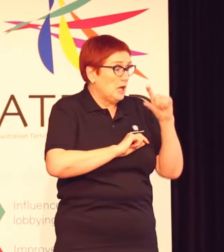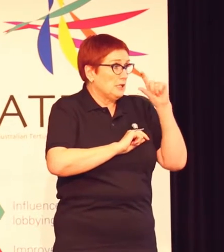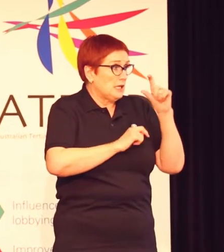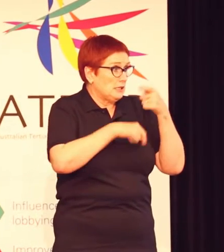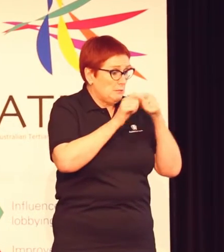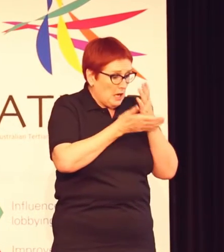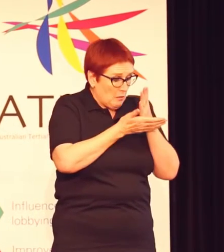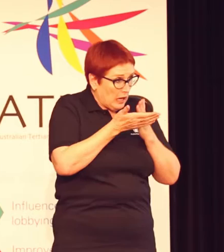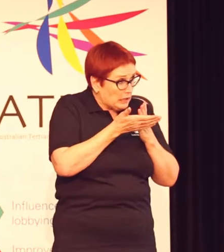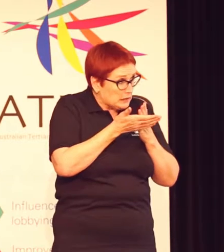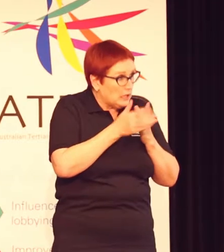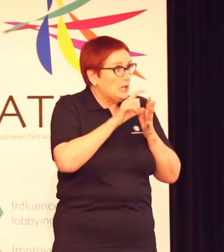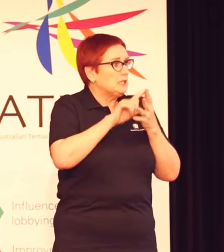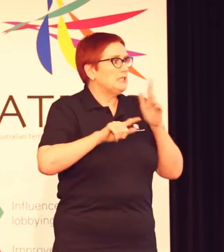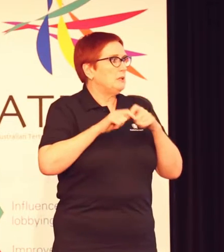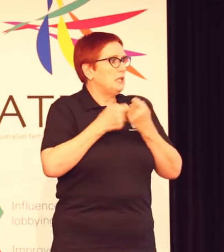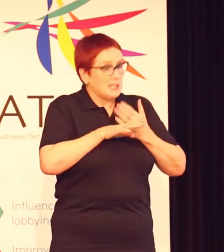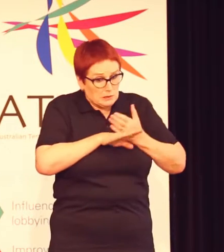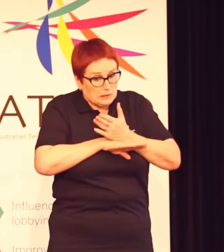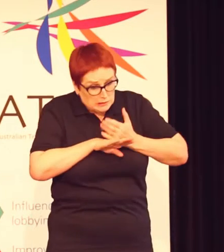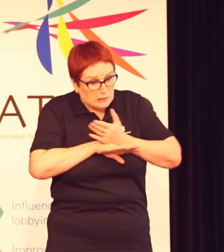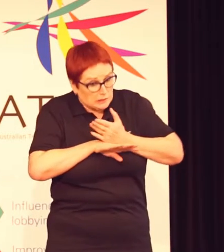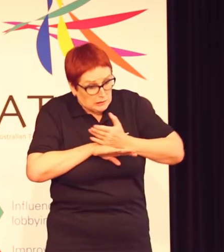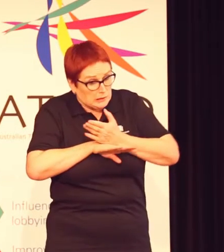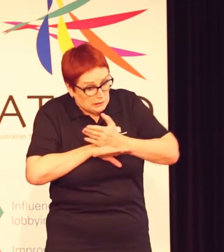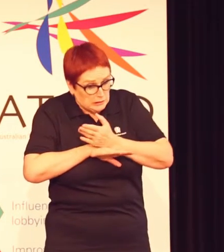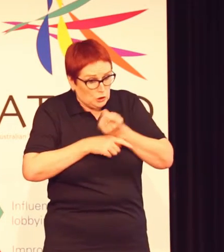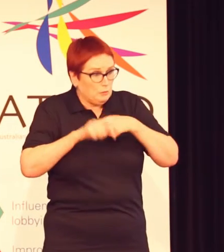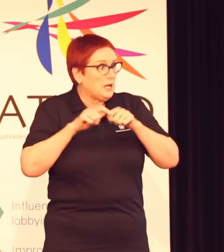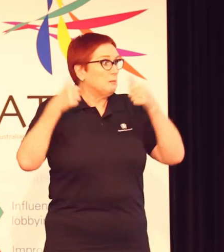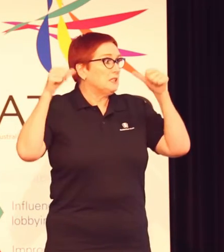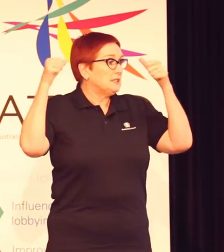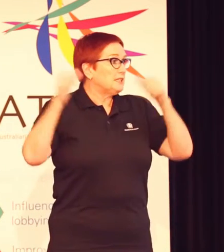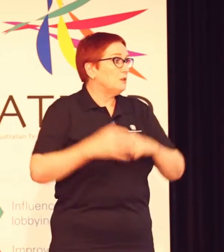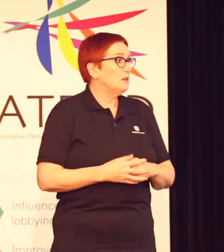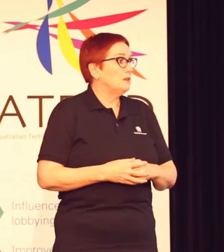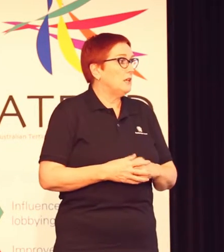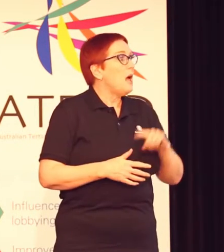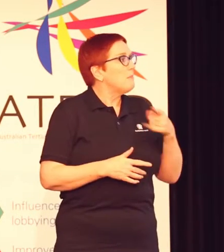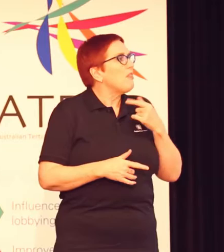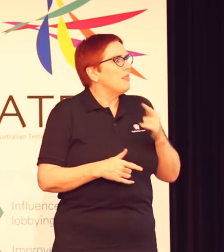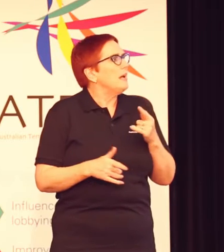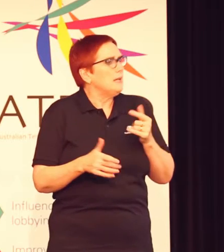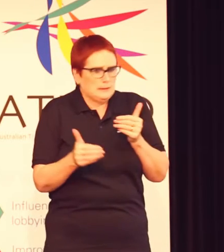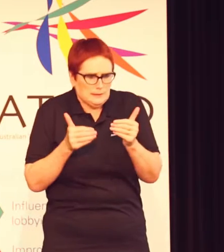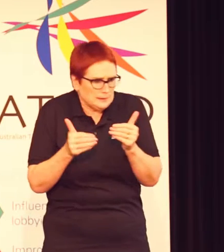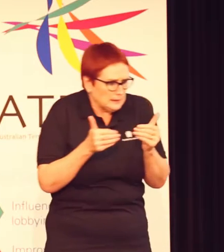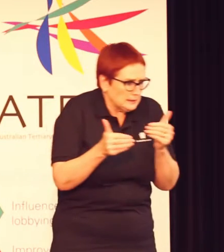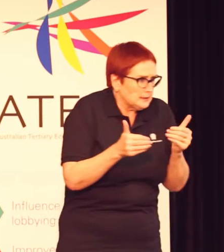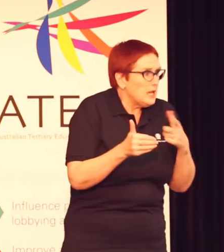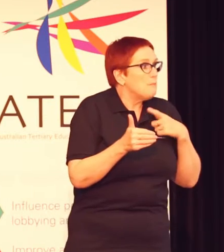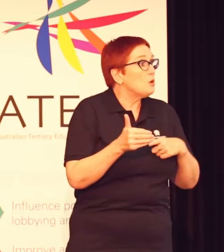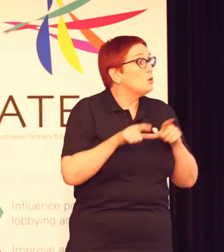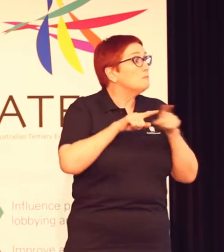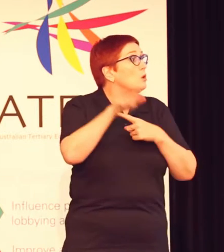harder and harder to make it work. But they do that because they believe that education is